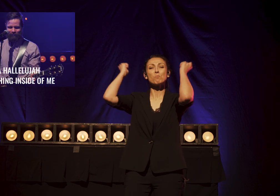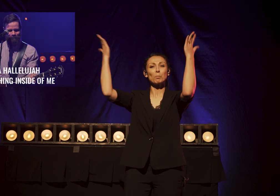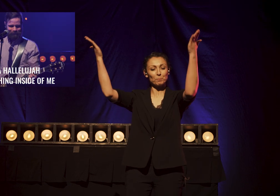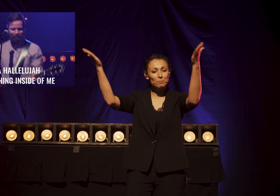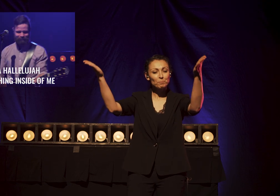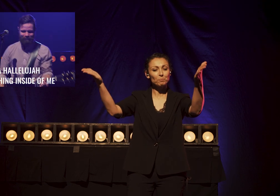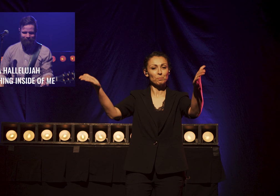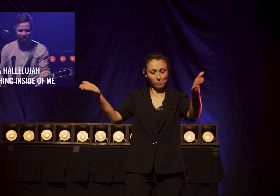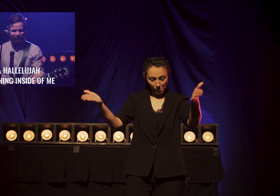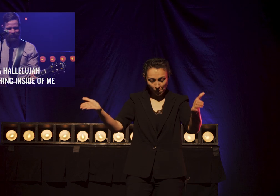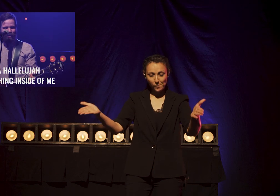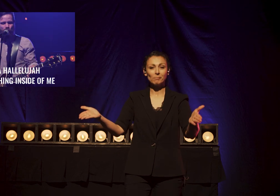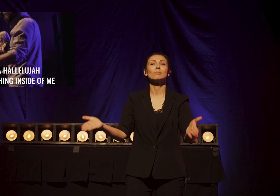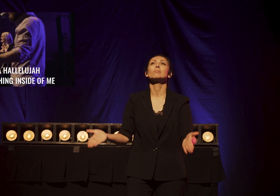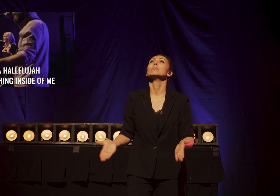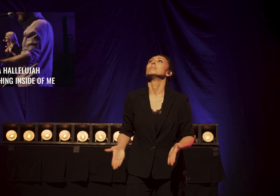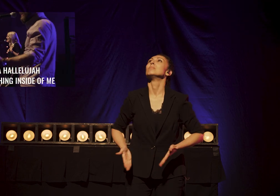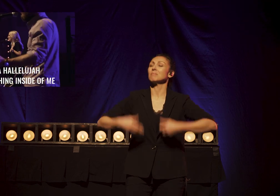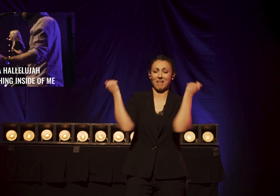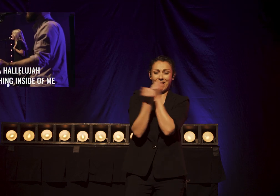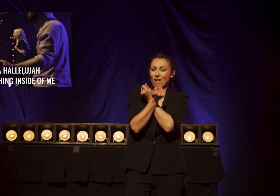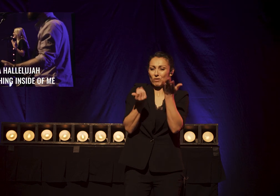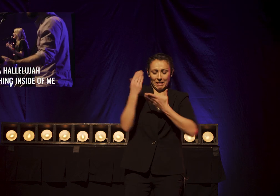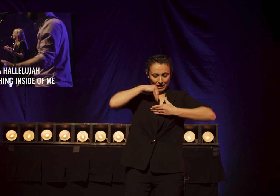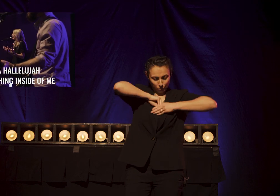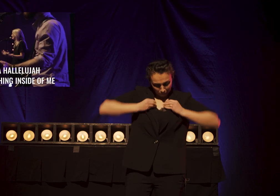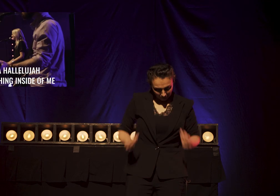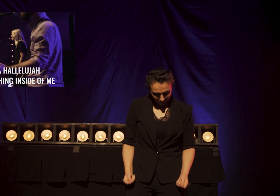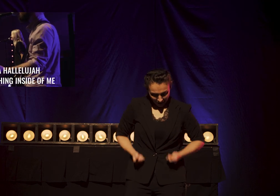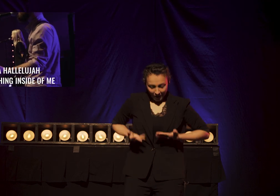with everything inside of me.